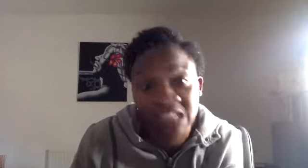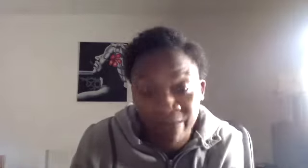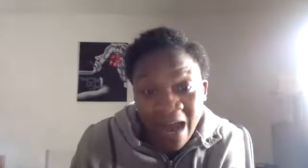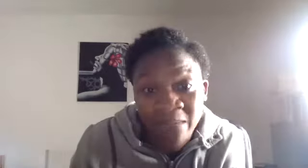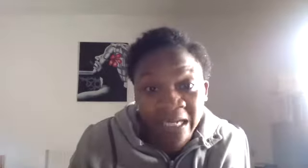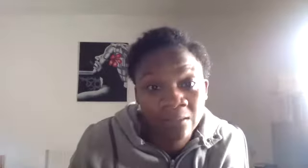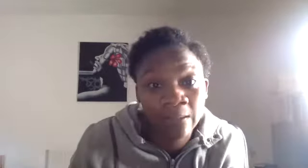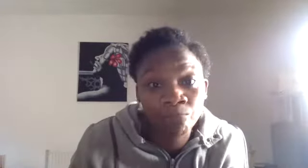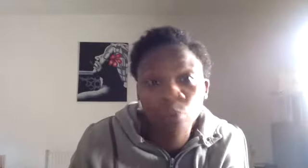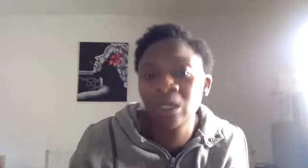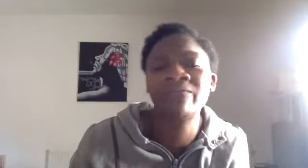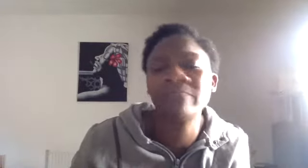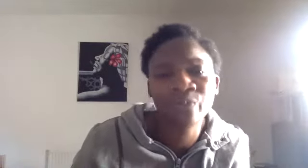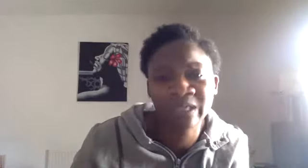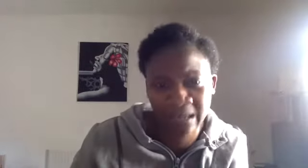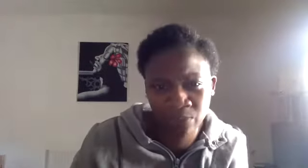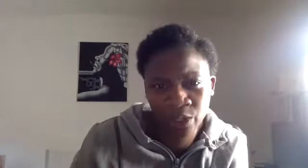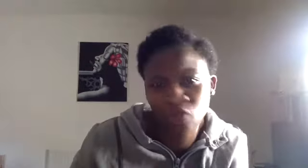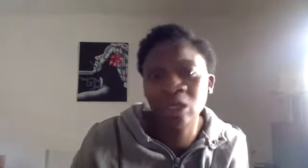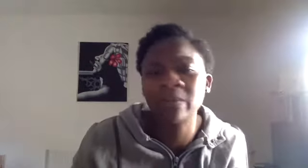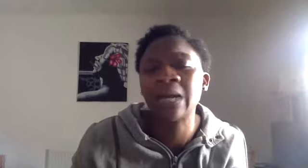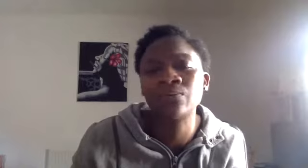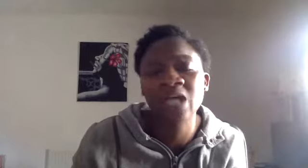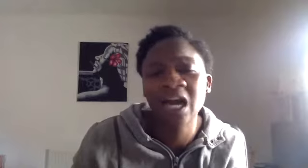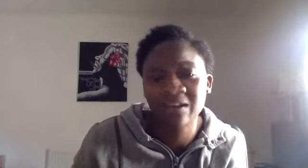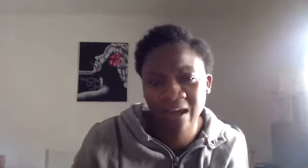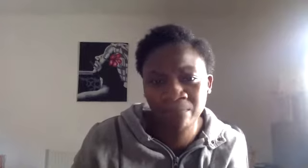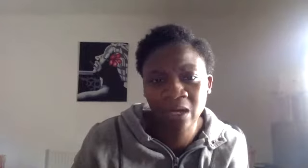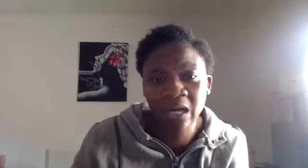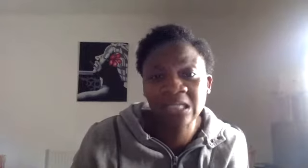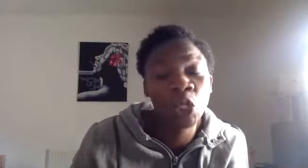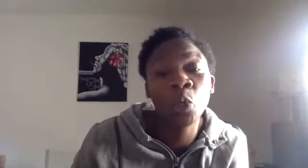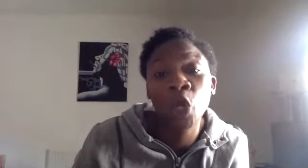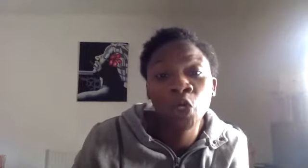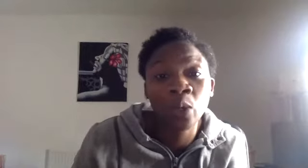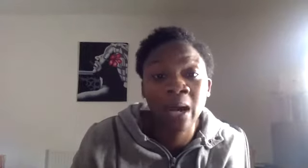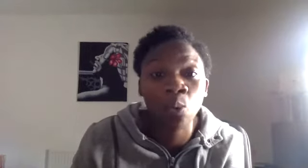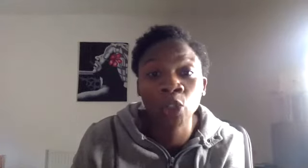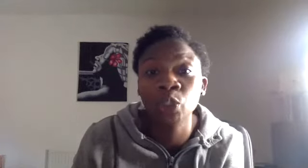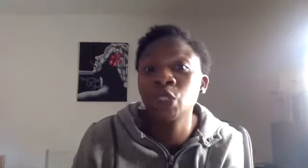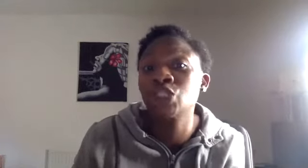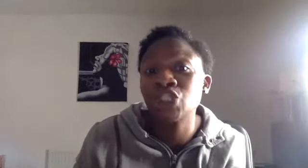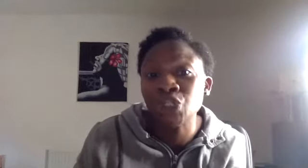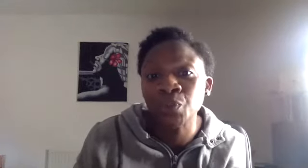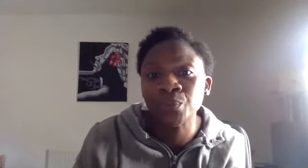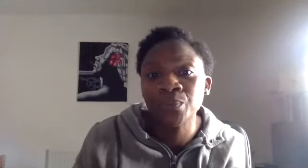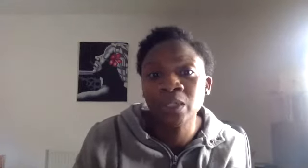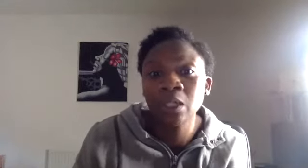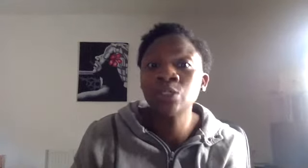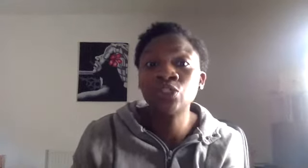a family. You want to have a meal with them. You want to be able to hug them. It's no longer about what you can consume to